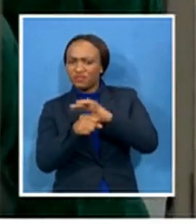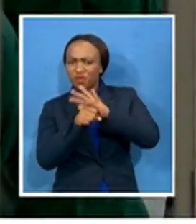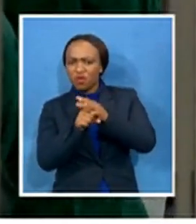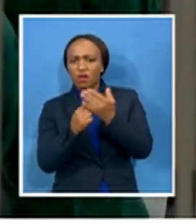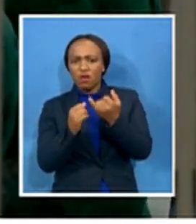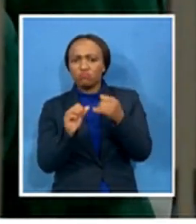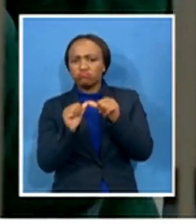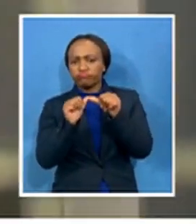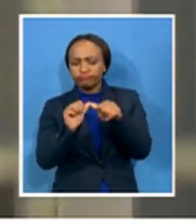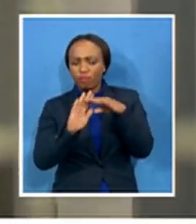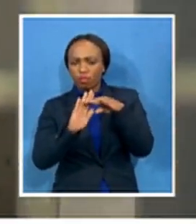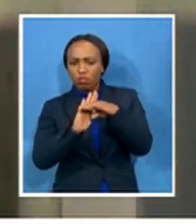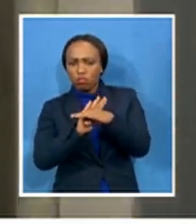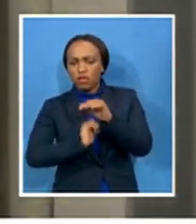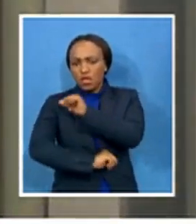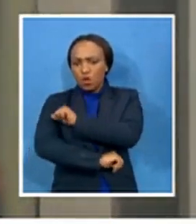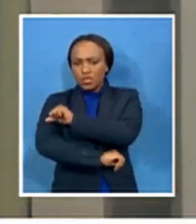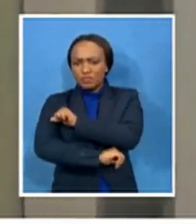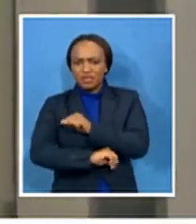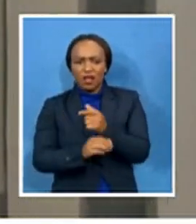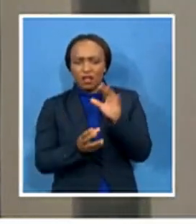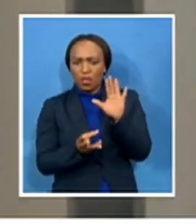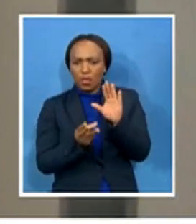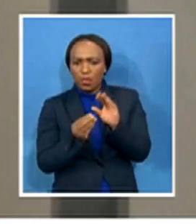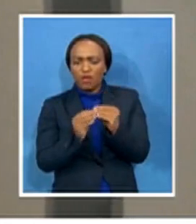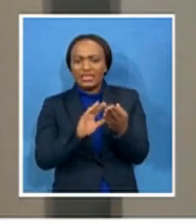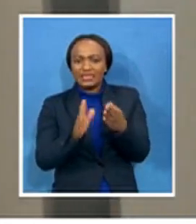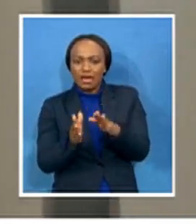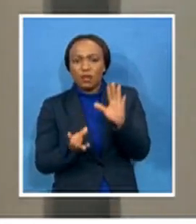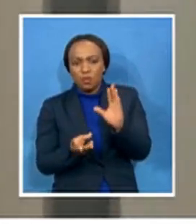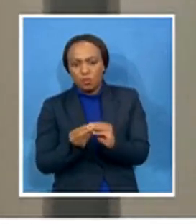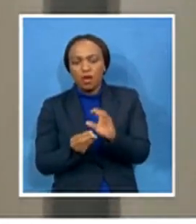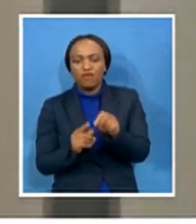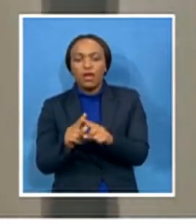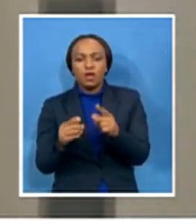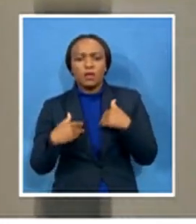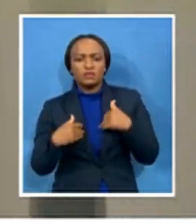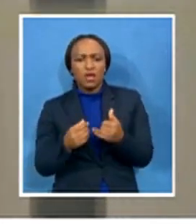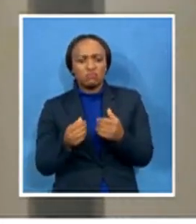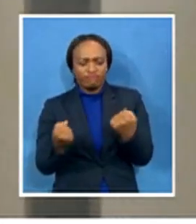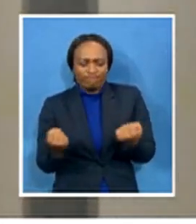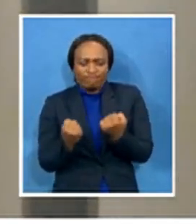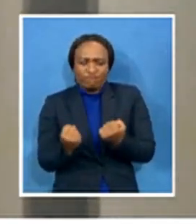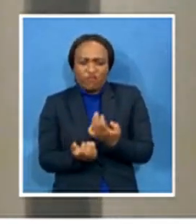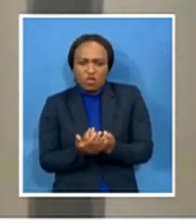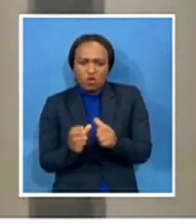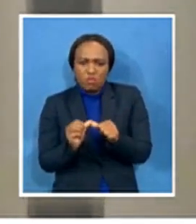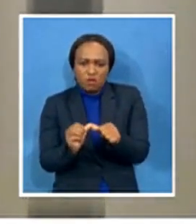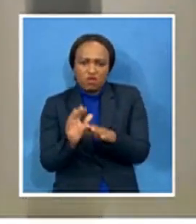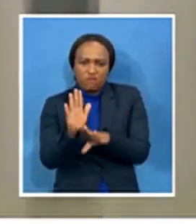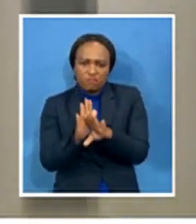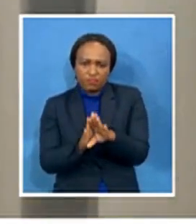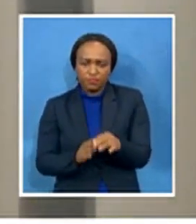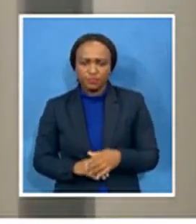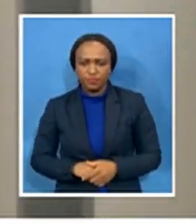deaths, the province says it's now ready to start salvaging its economy. Our hospital beds that are at the Hospital